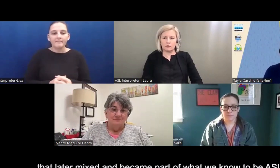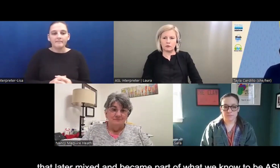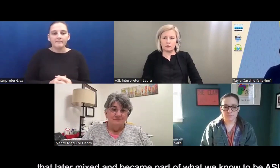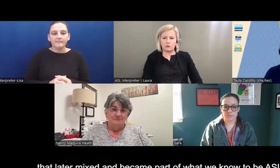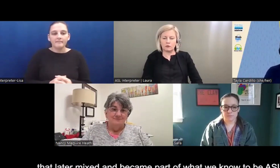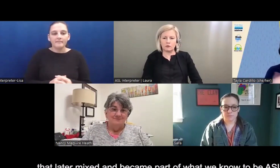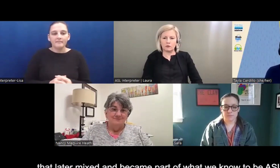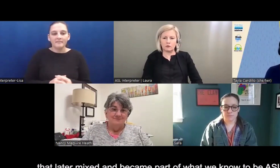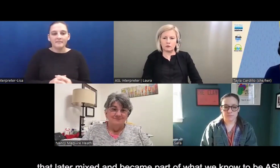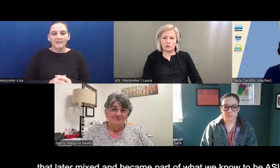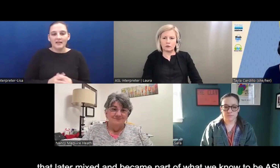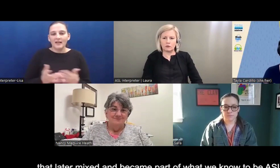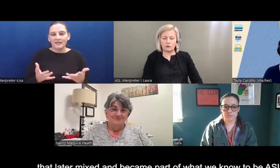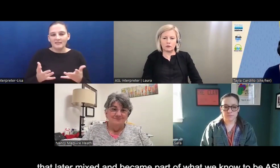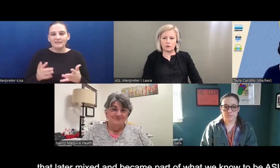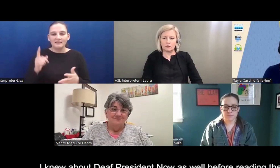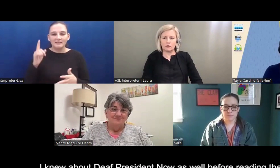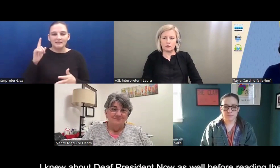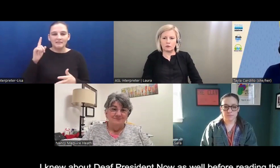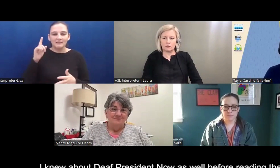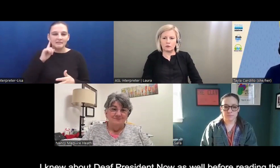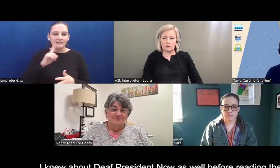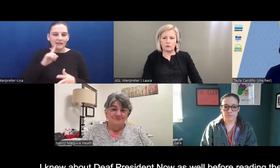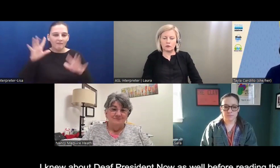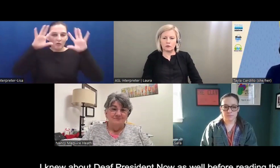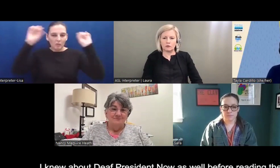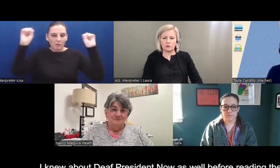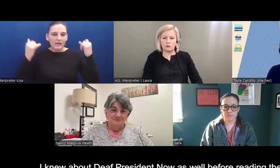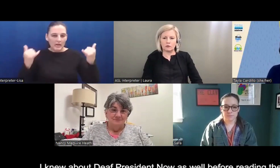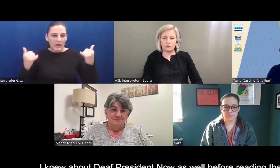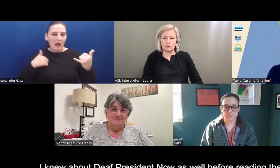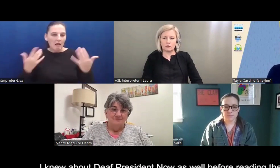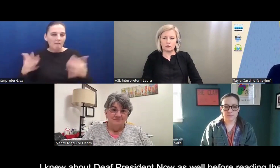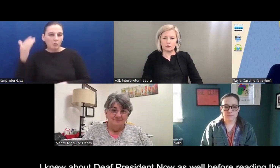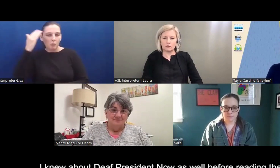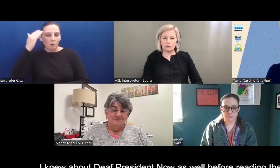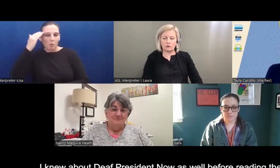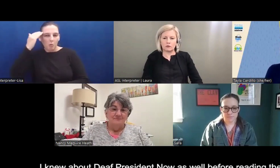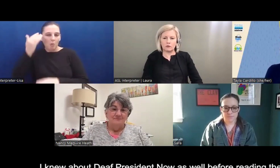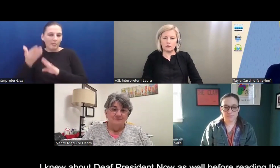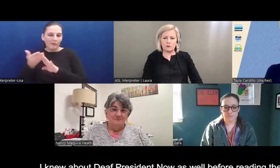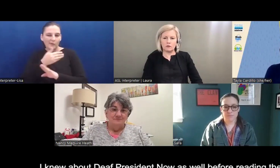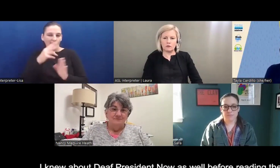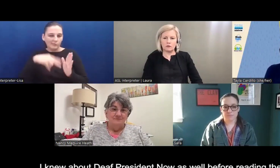But, and deaf president now, I knew about that before reading the book.